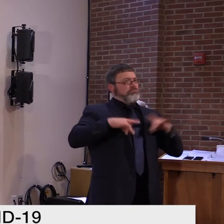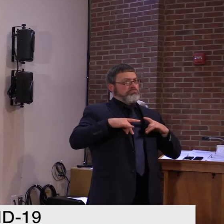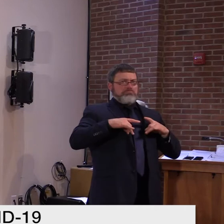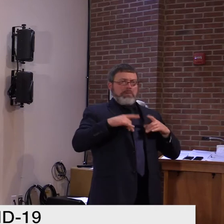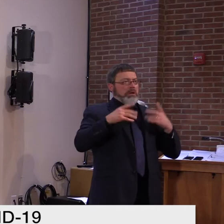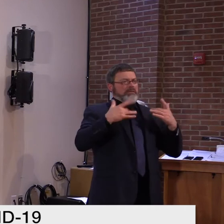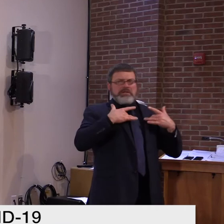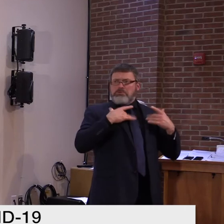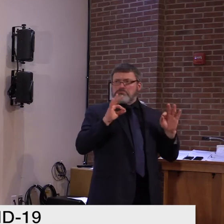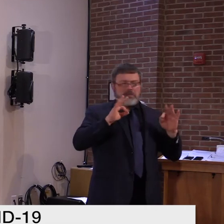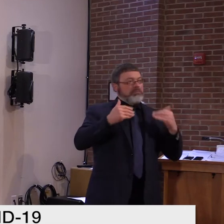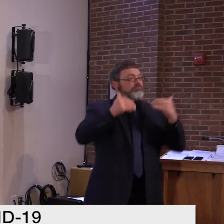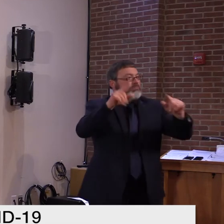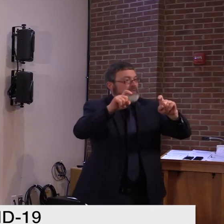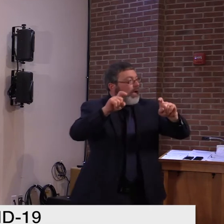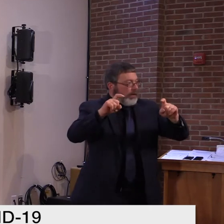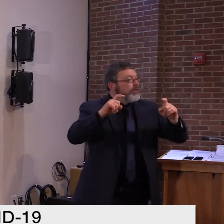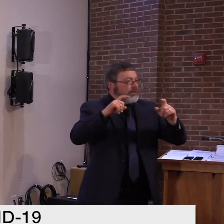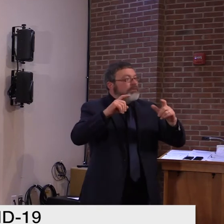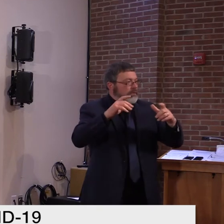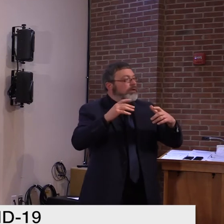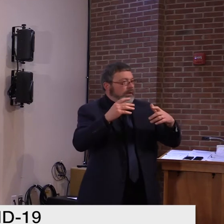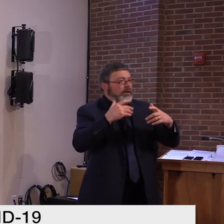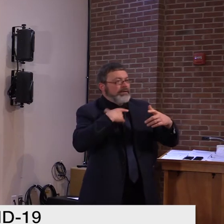So I feel comfortable with that.